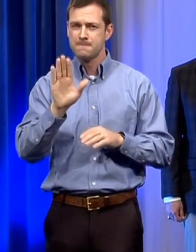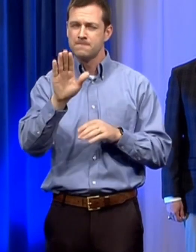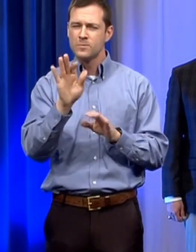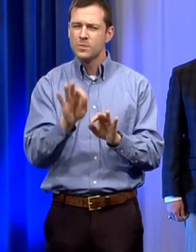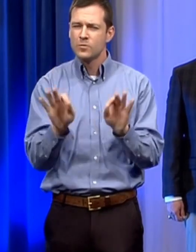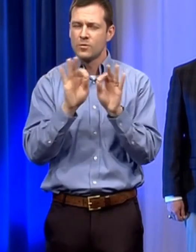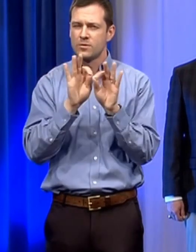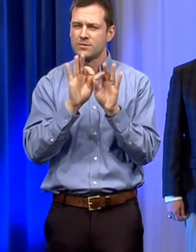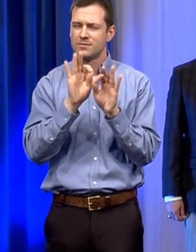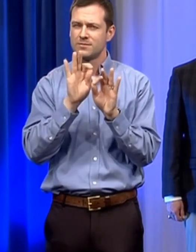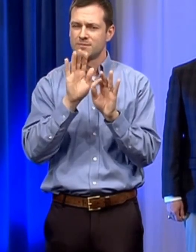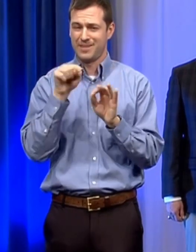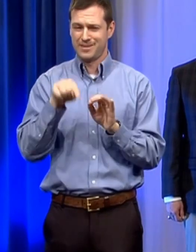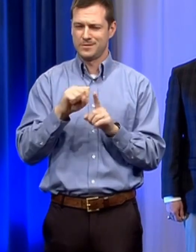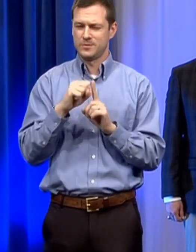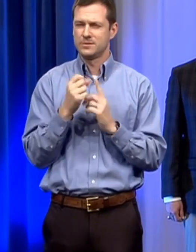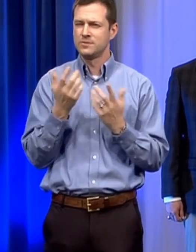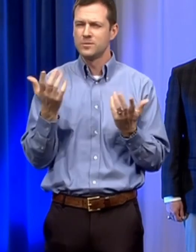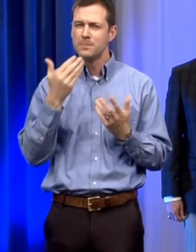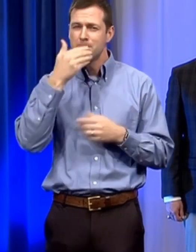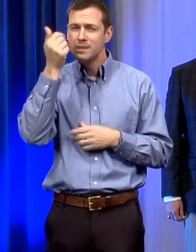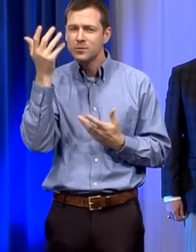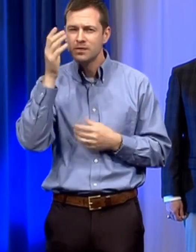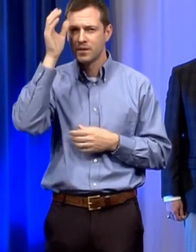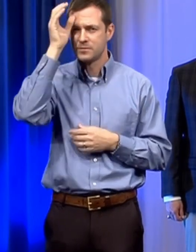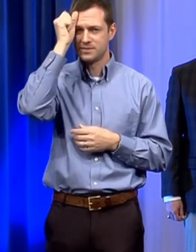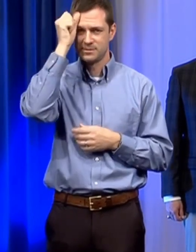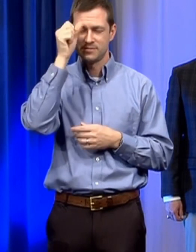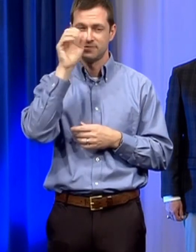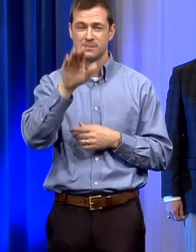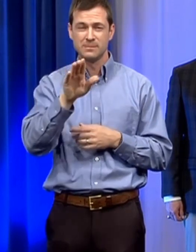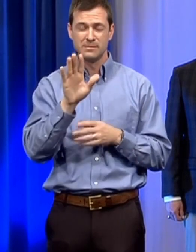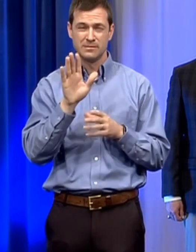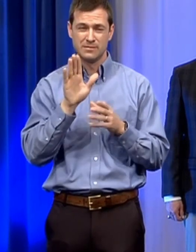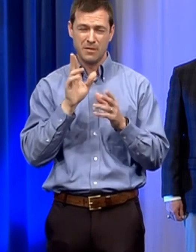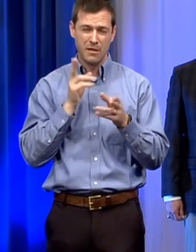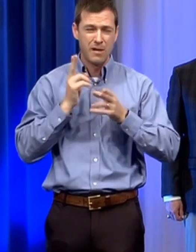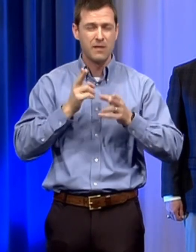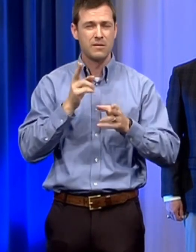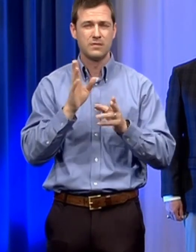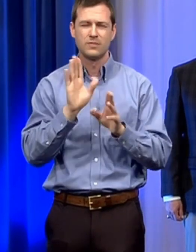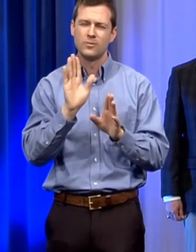sense approach and remember that calm and steady win the race